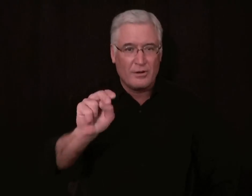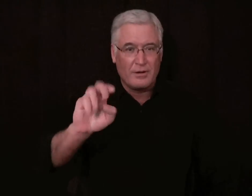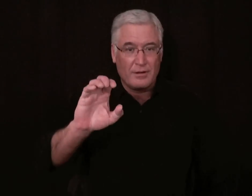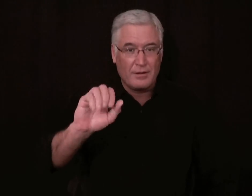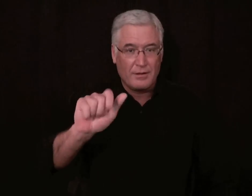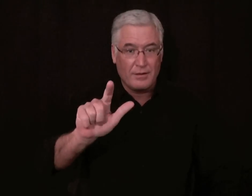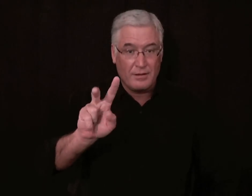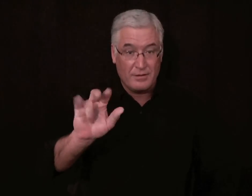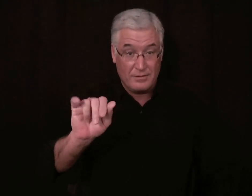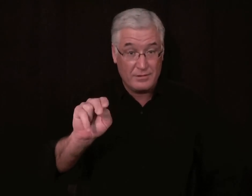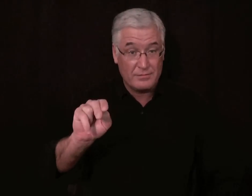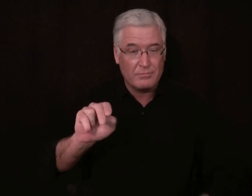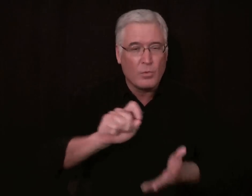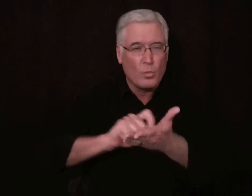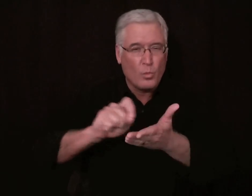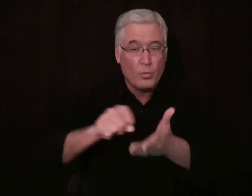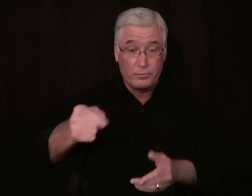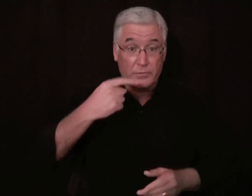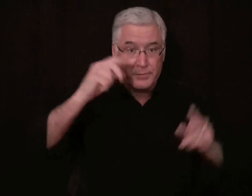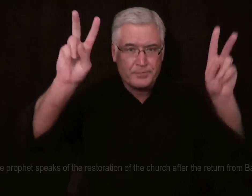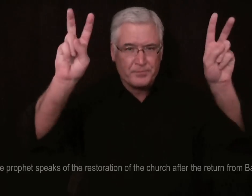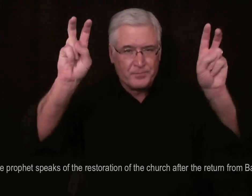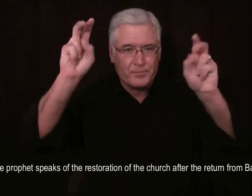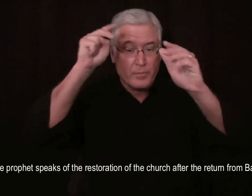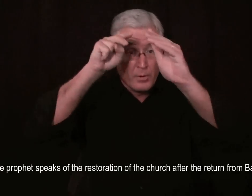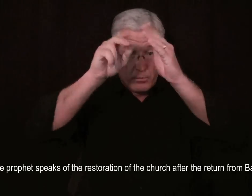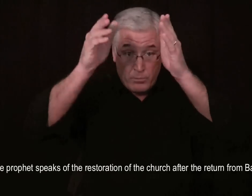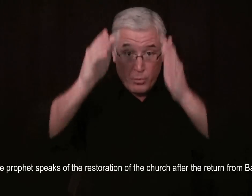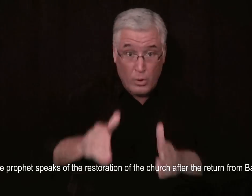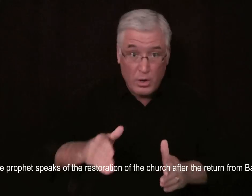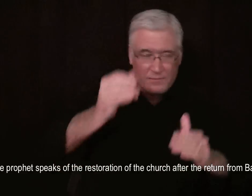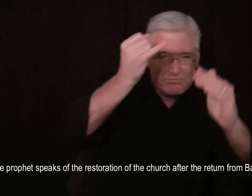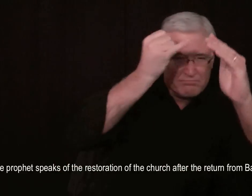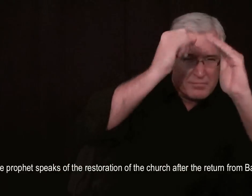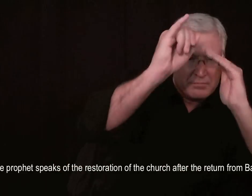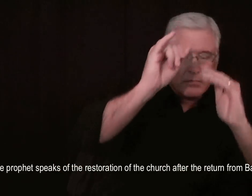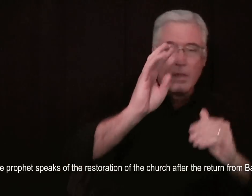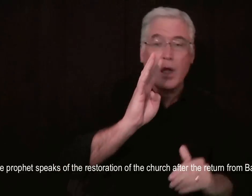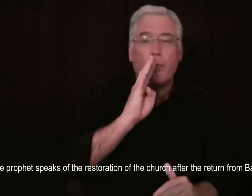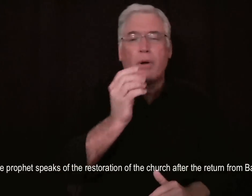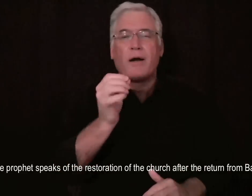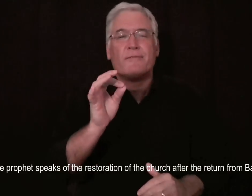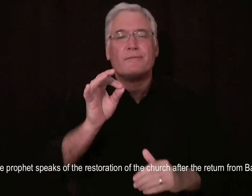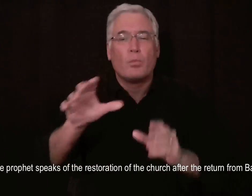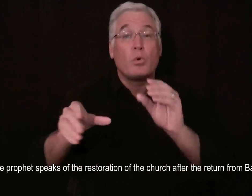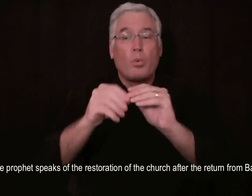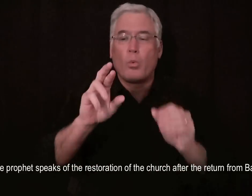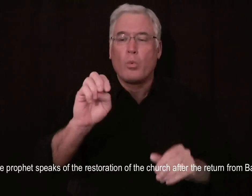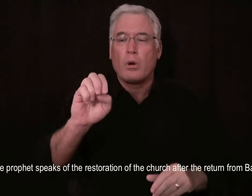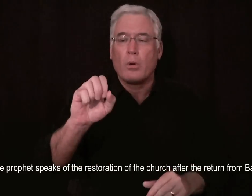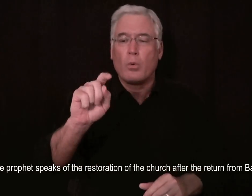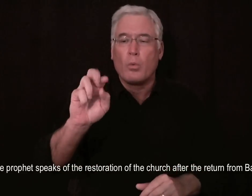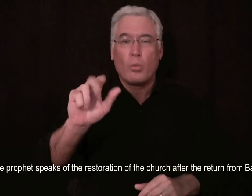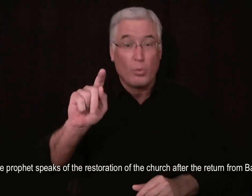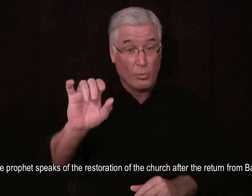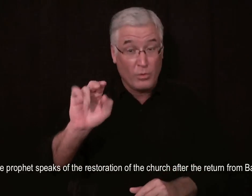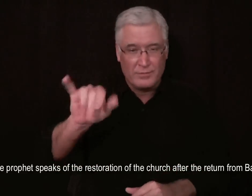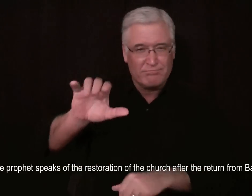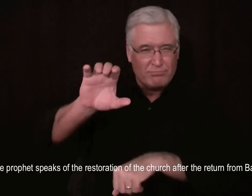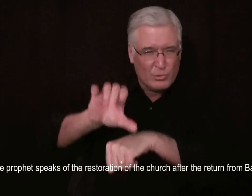John Calvin, he's a pastor of long to go. And he wrote that the prophet speaks of the restoration of